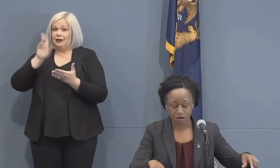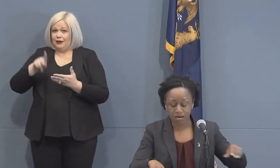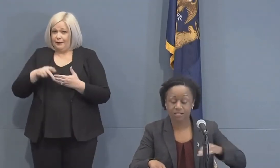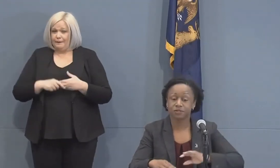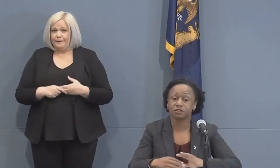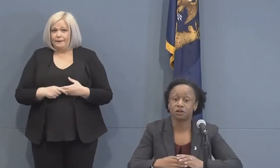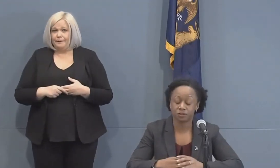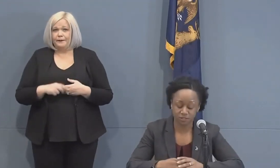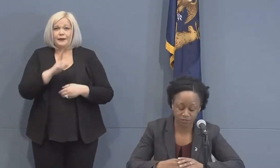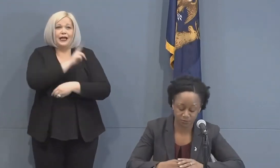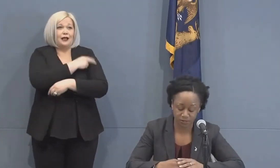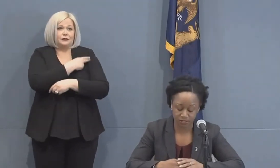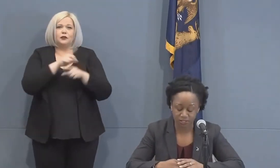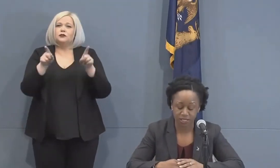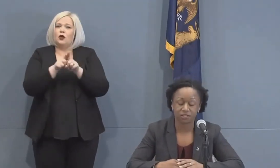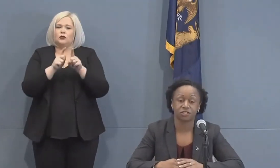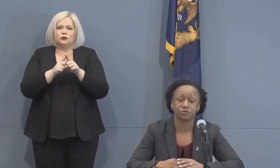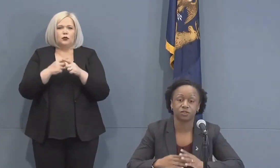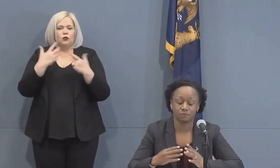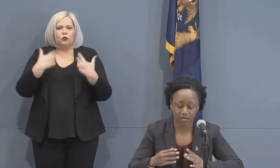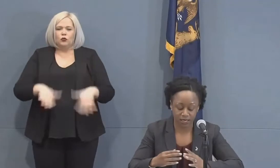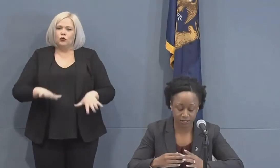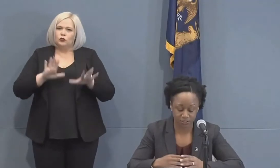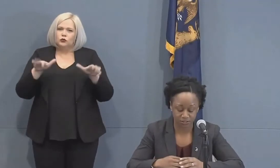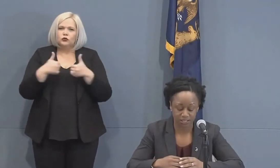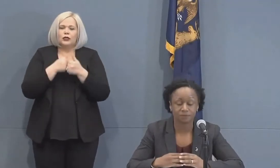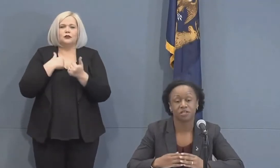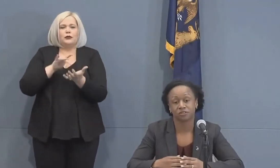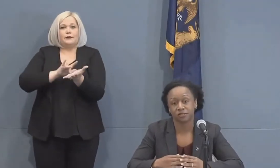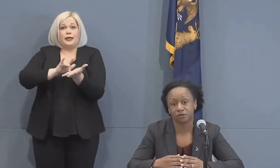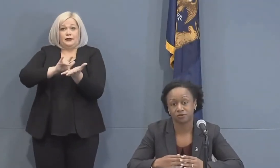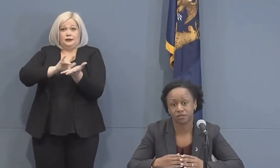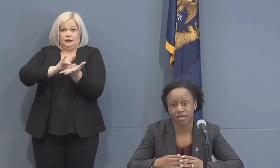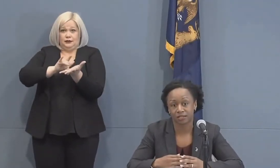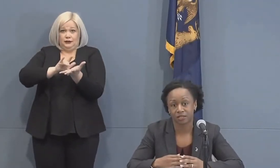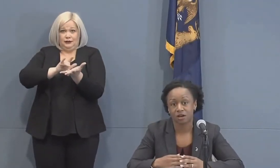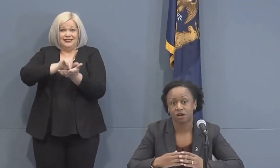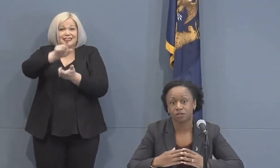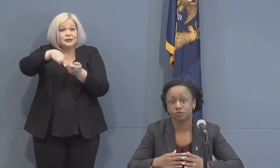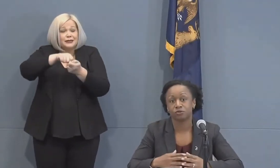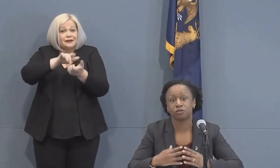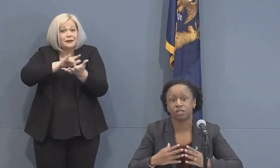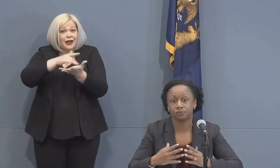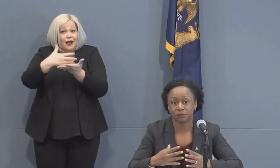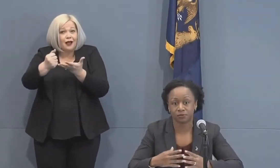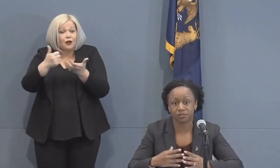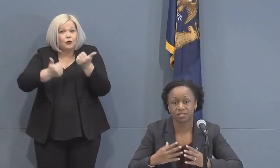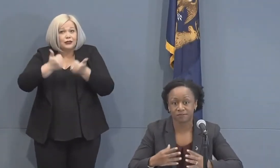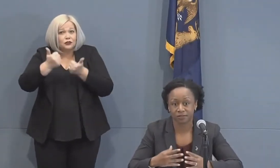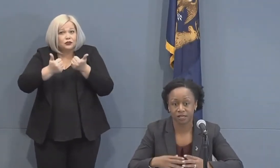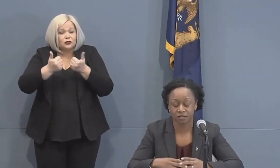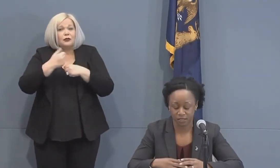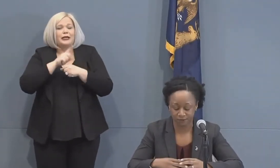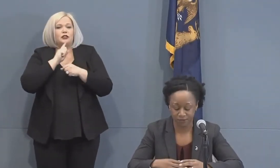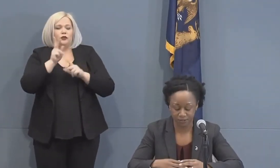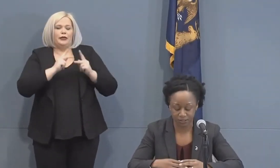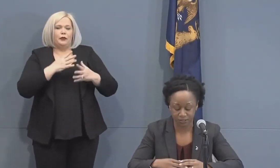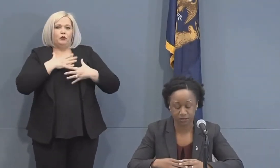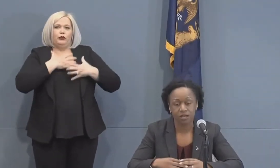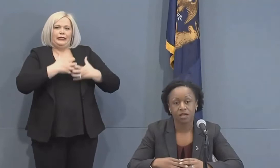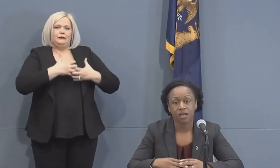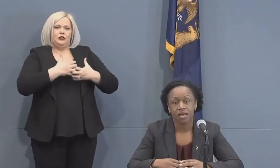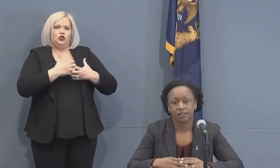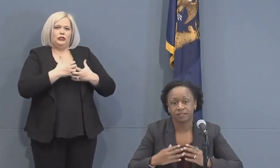Our hospitals are also experiencing challenges with medications especially those that are used to keep people safely on a